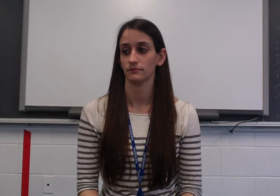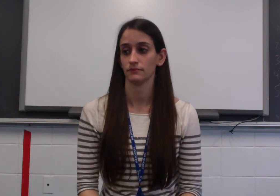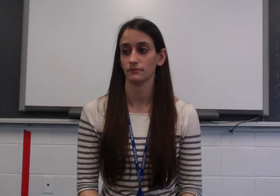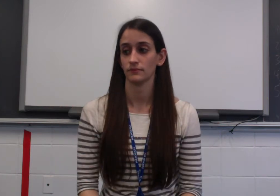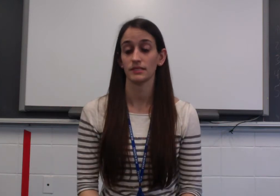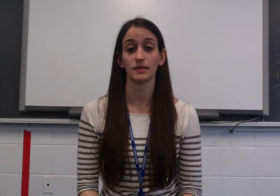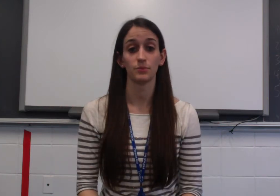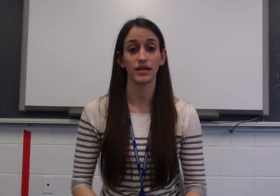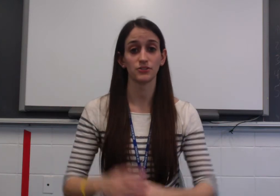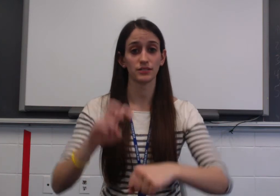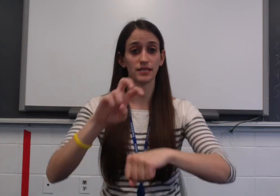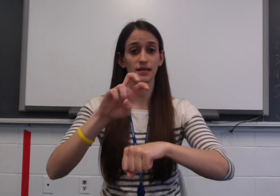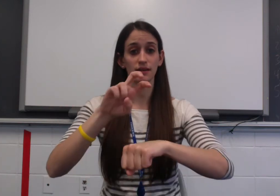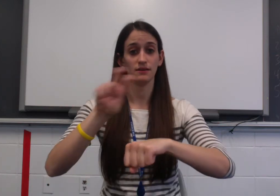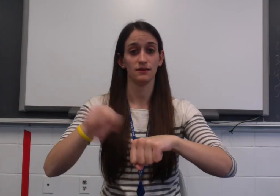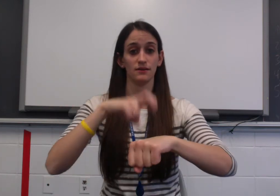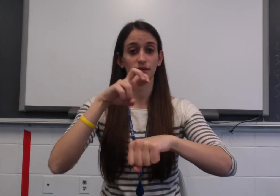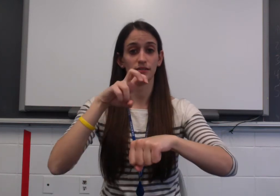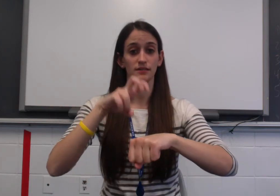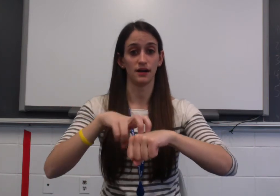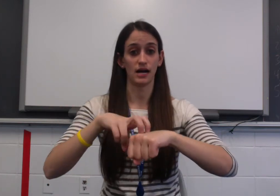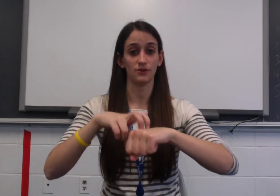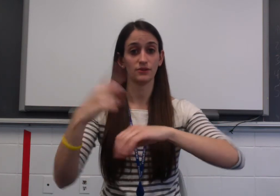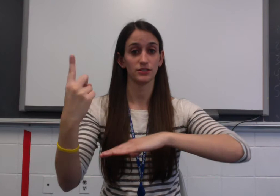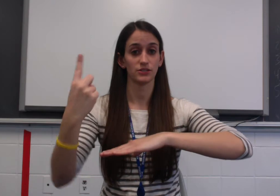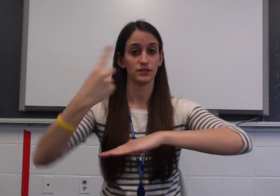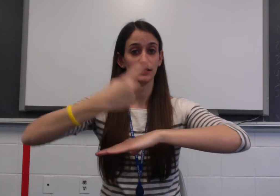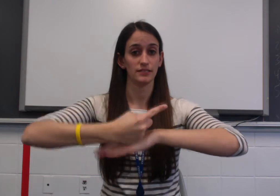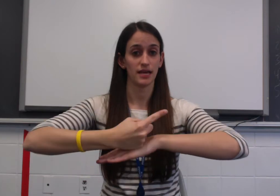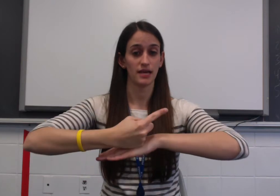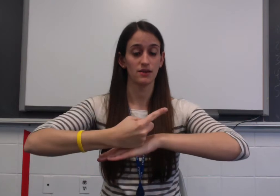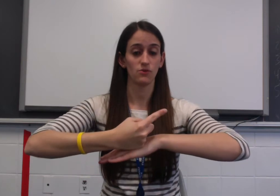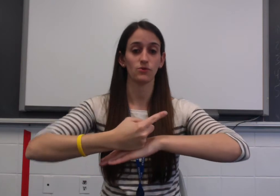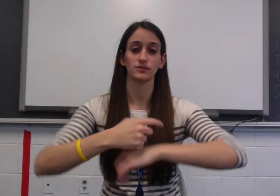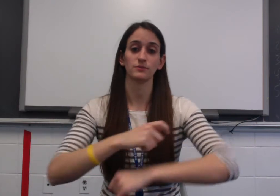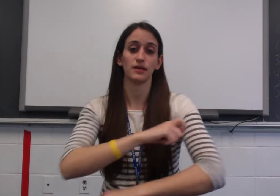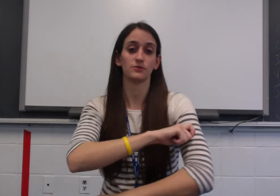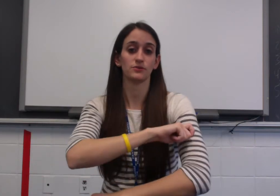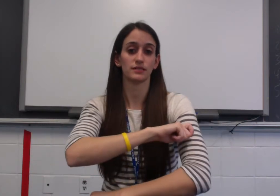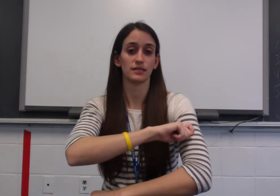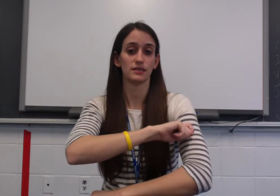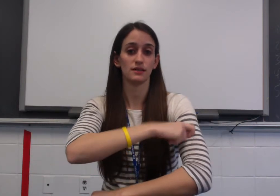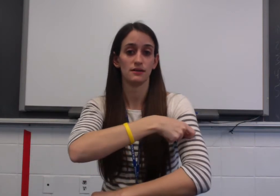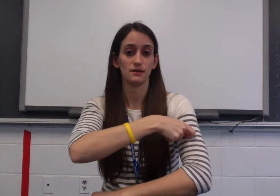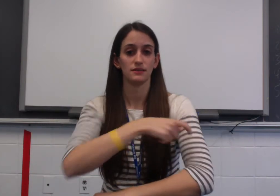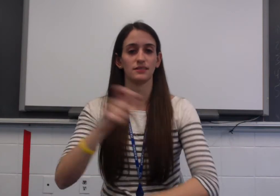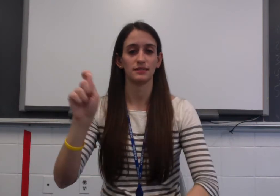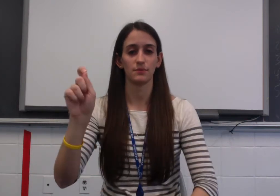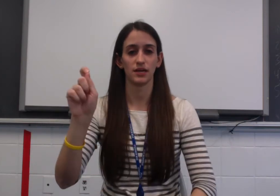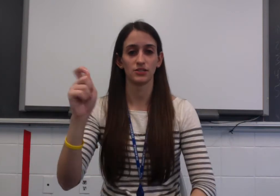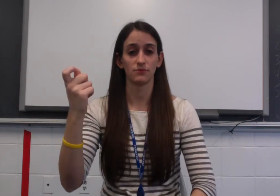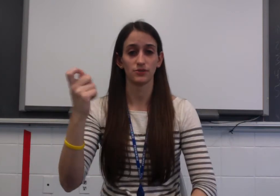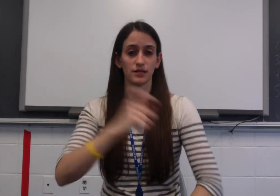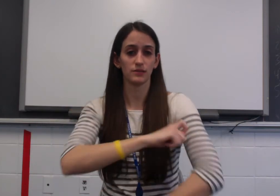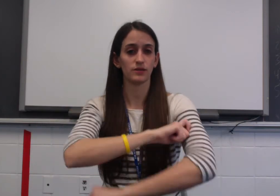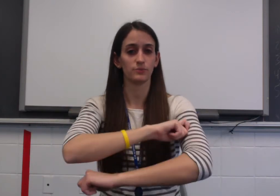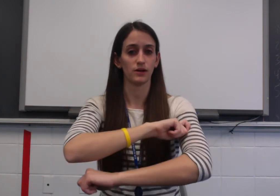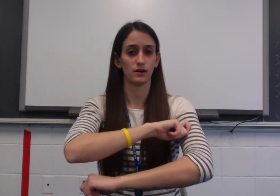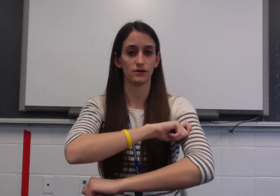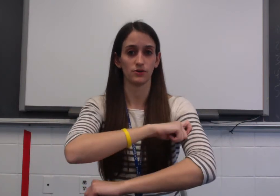St. Patrick's Day is Irish Day, or sometimes you'll see the same handshape for celebrate, but on your